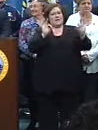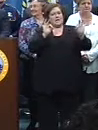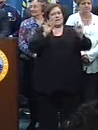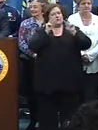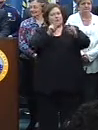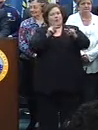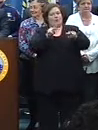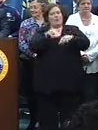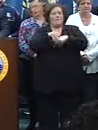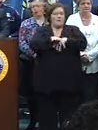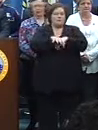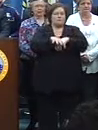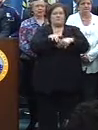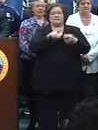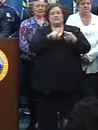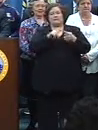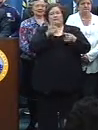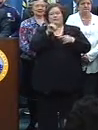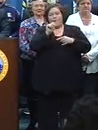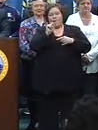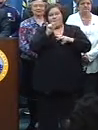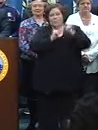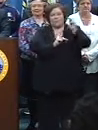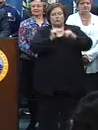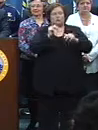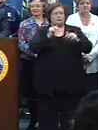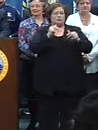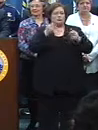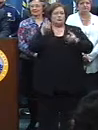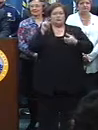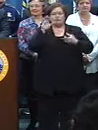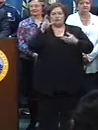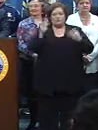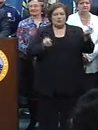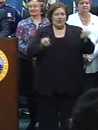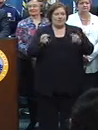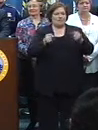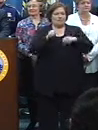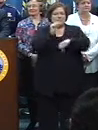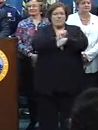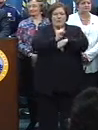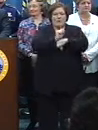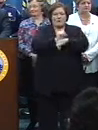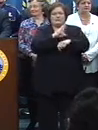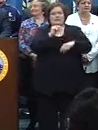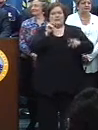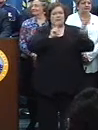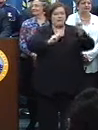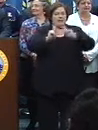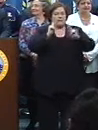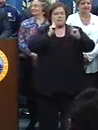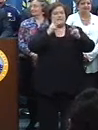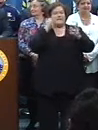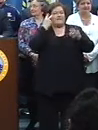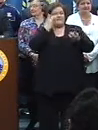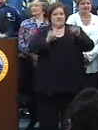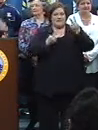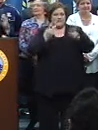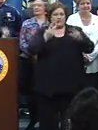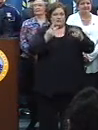The marching bands, the float builders, the truck drivers, the thousands of employees, and the residents and visitors.